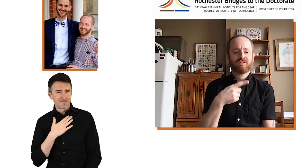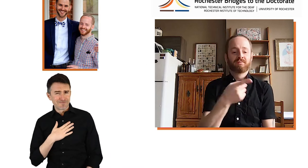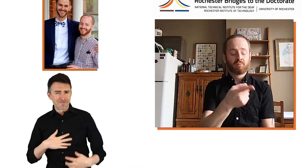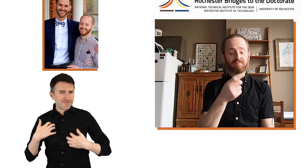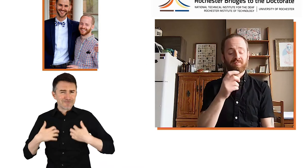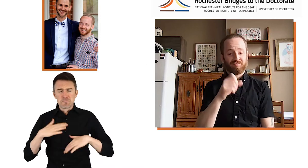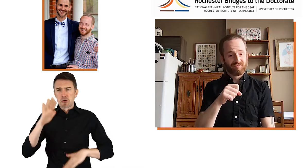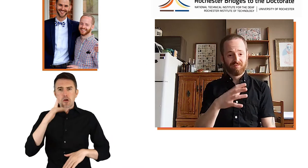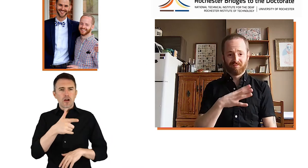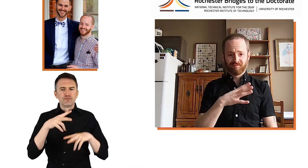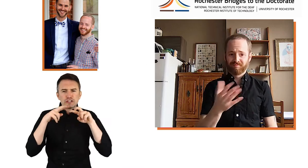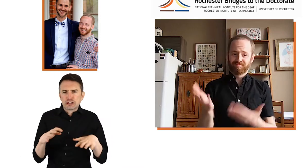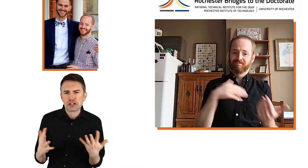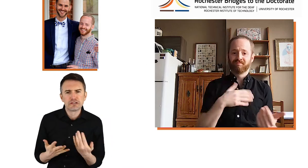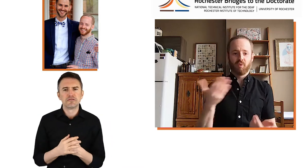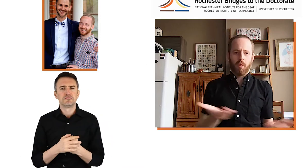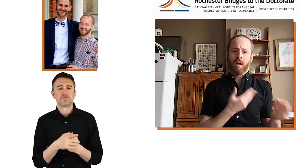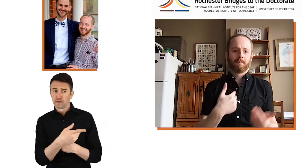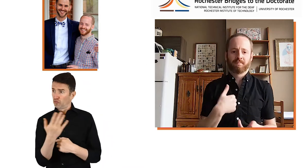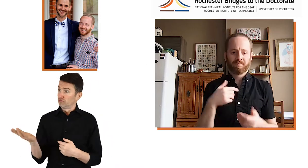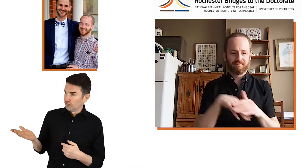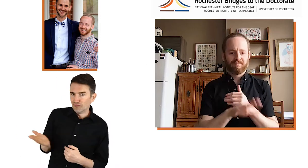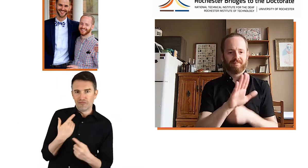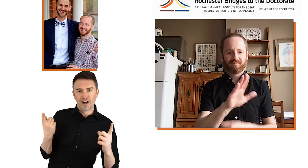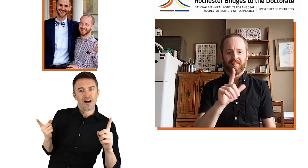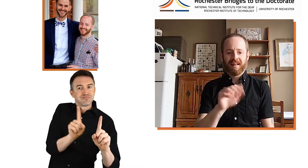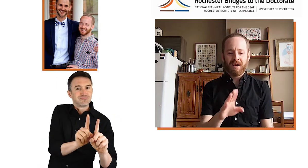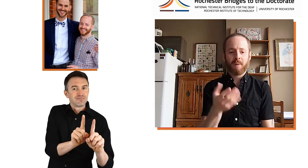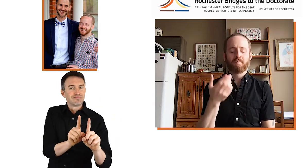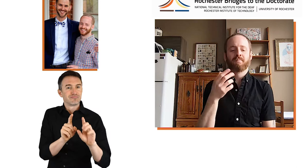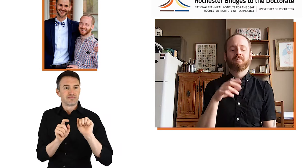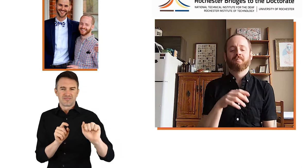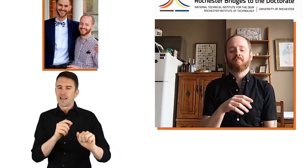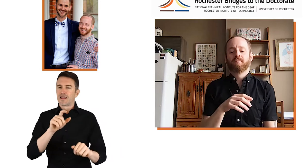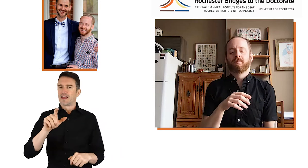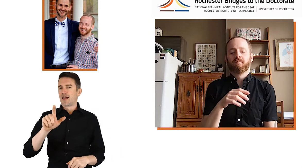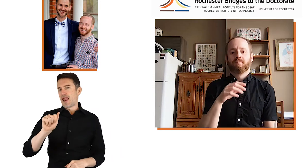research in general that I was curious. He welcomed me into his lab.